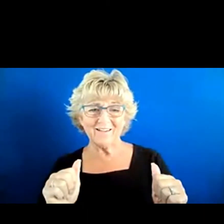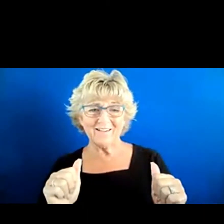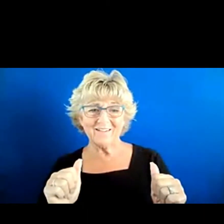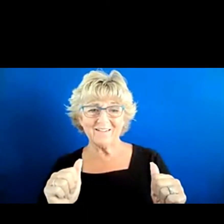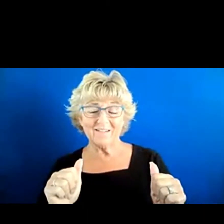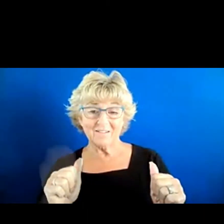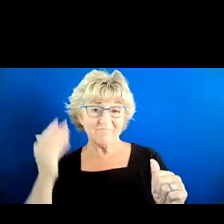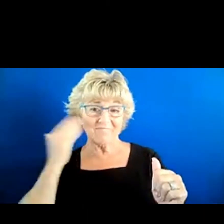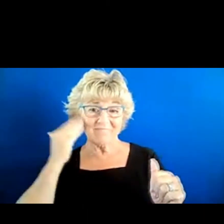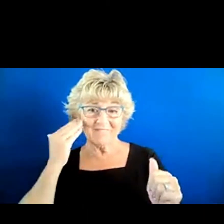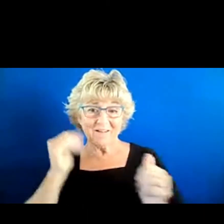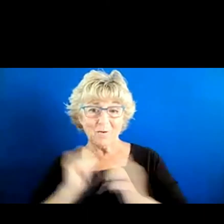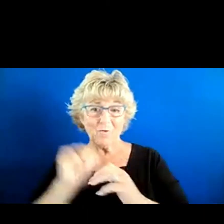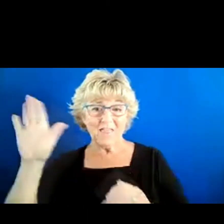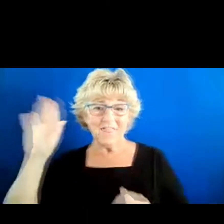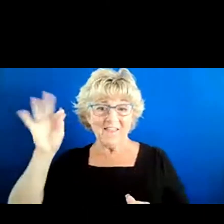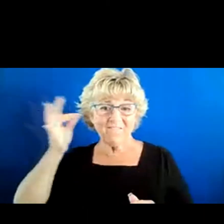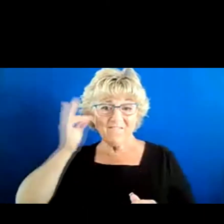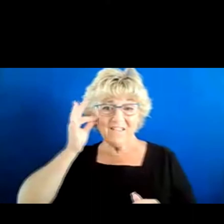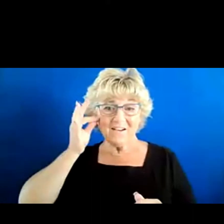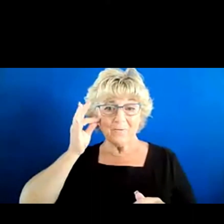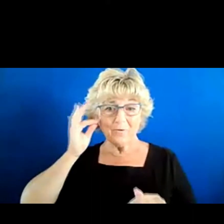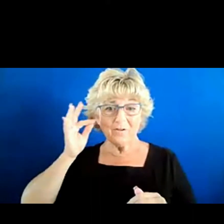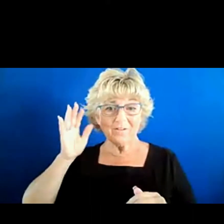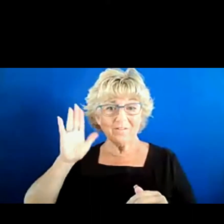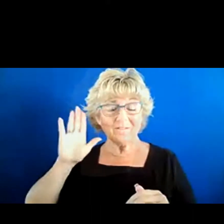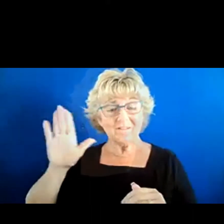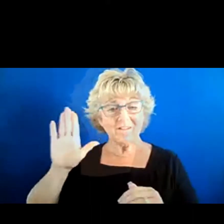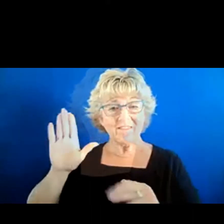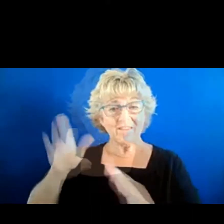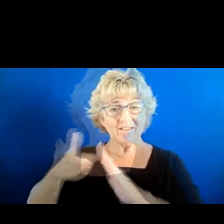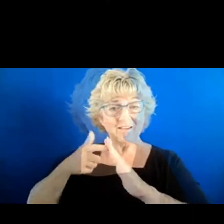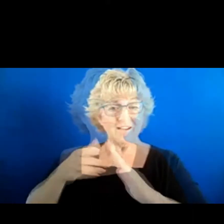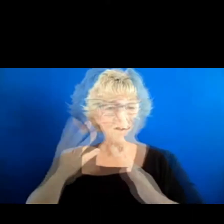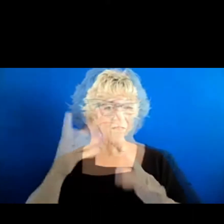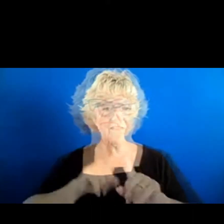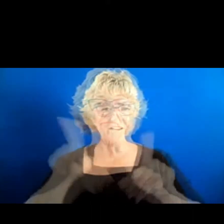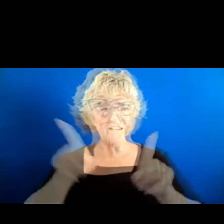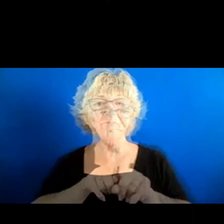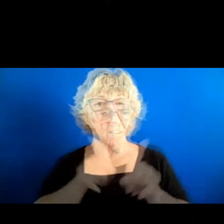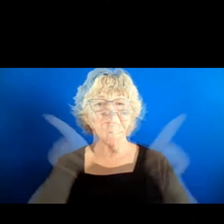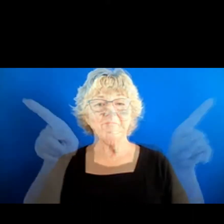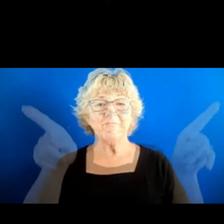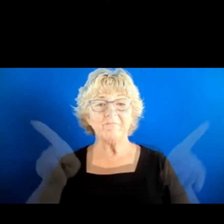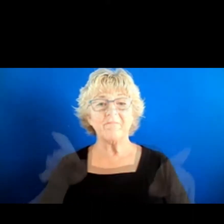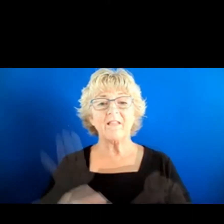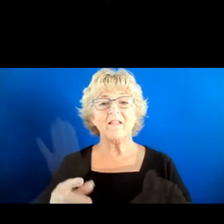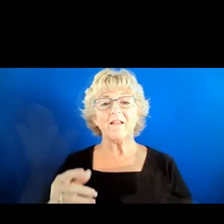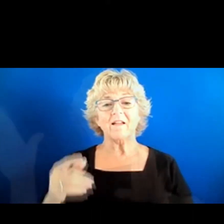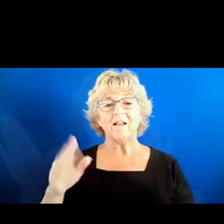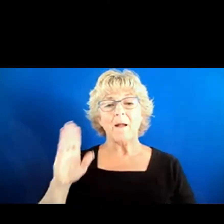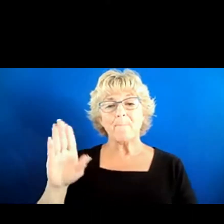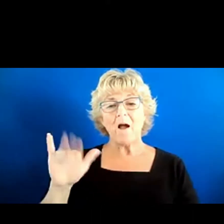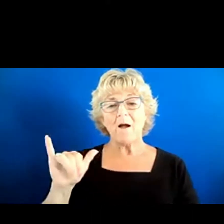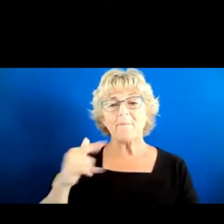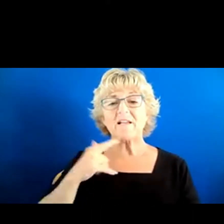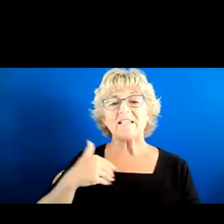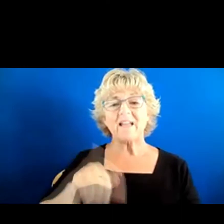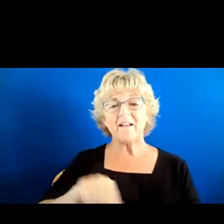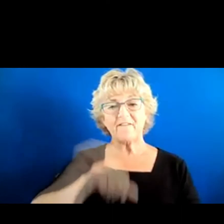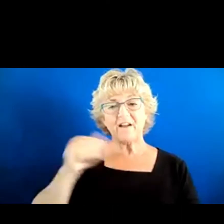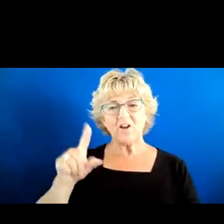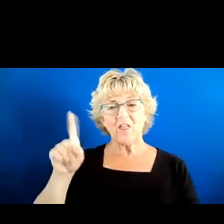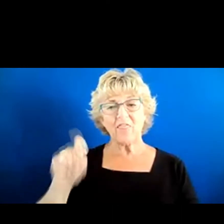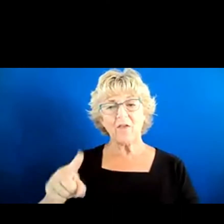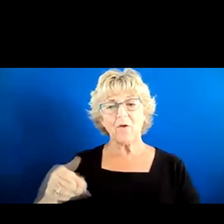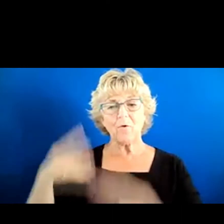familiar with the federal approach and the state approach and the differences? There's another question I saw came up in the chat. Can